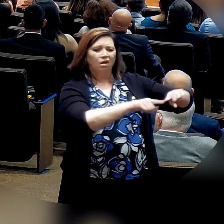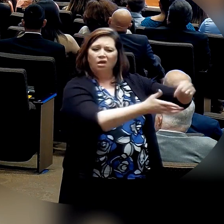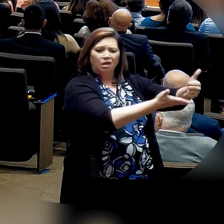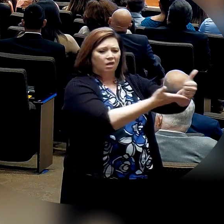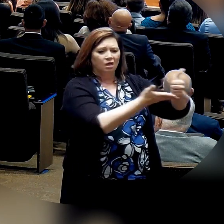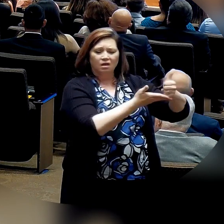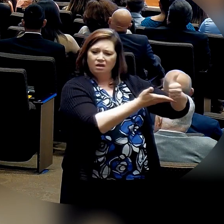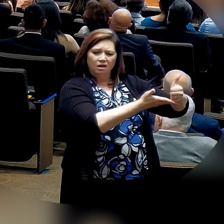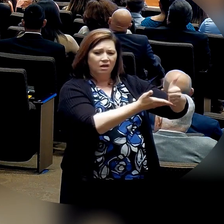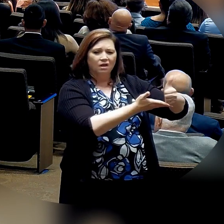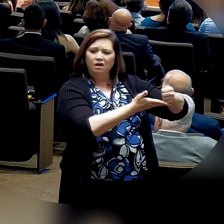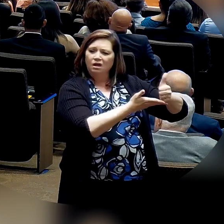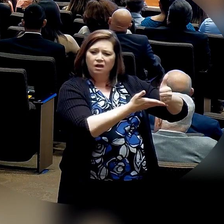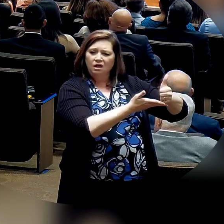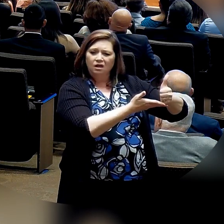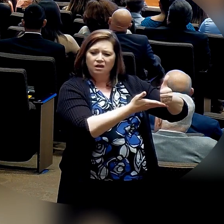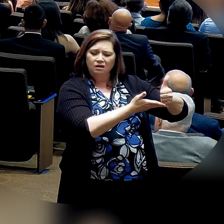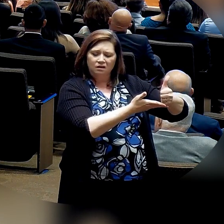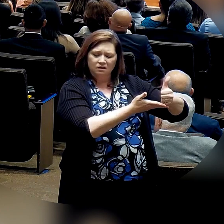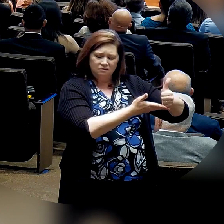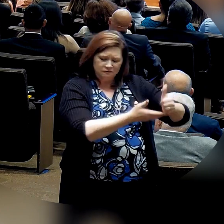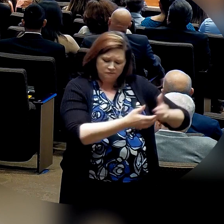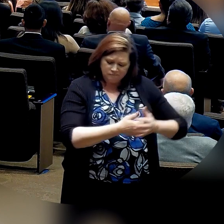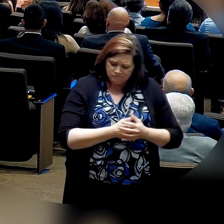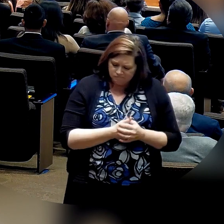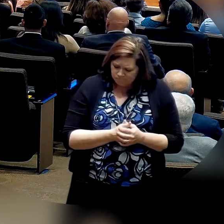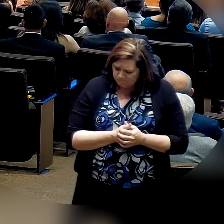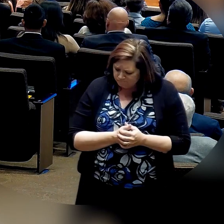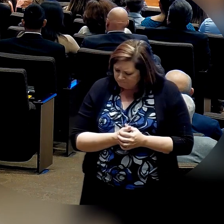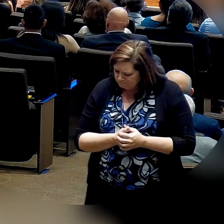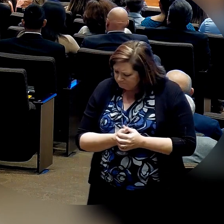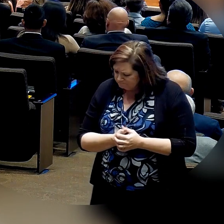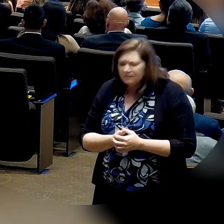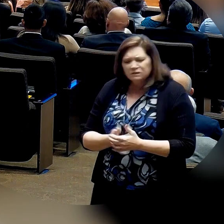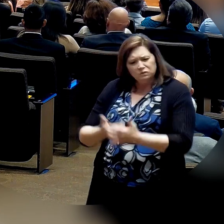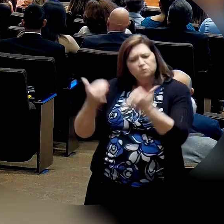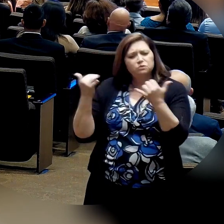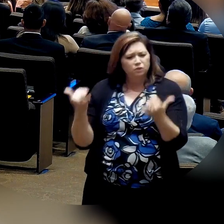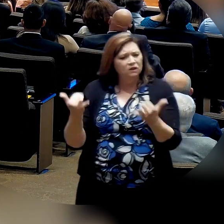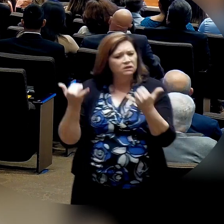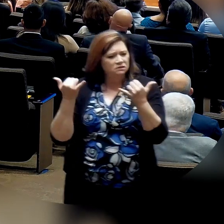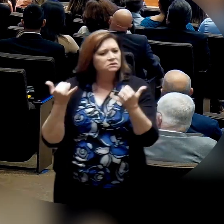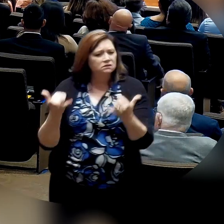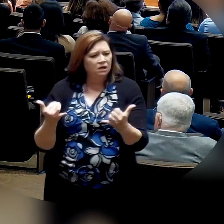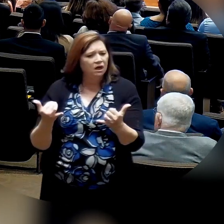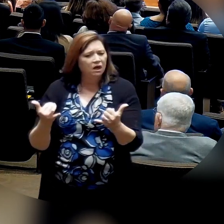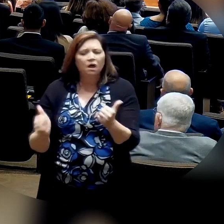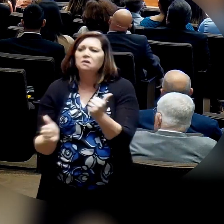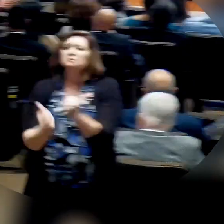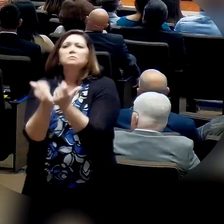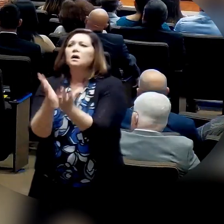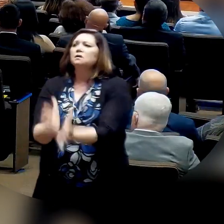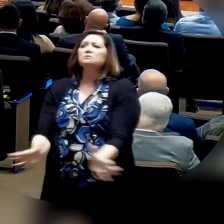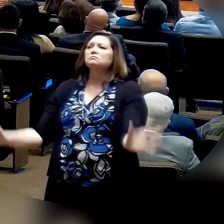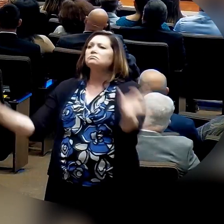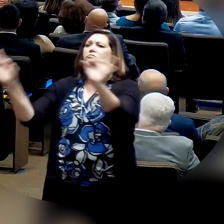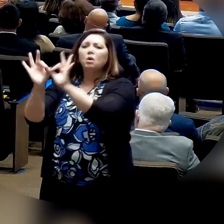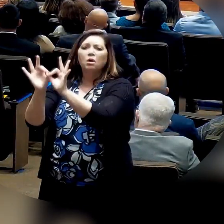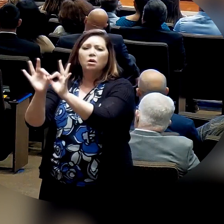Now, more than ever, we must return to our first love and